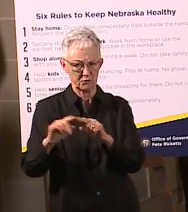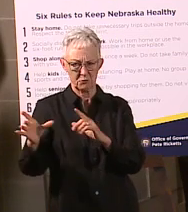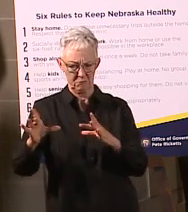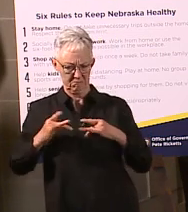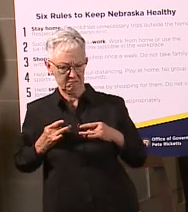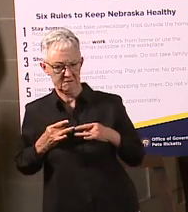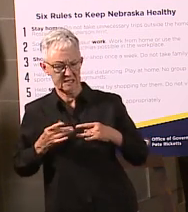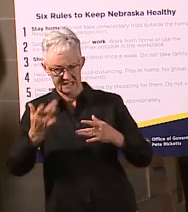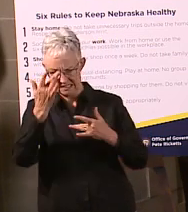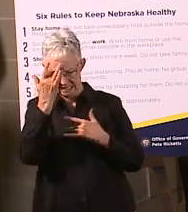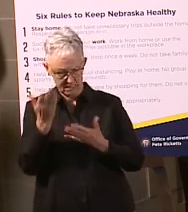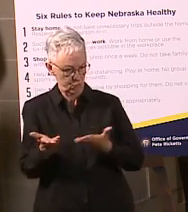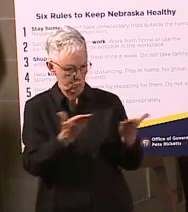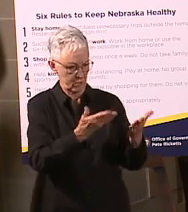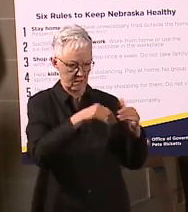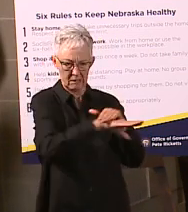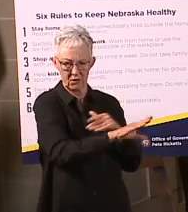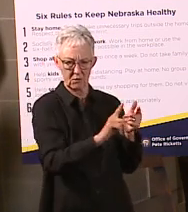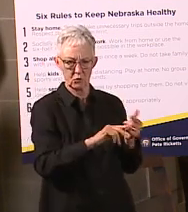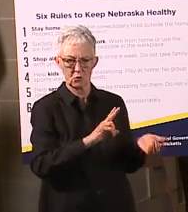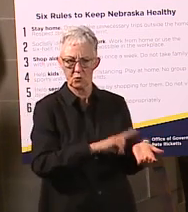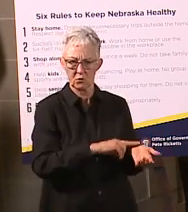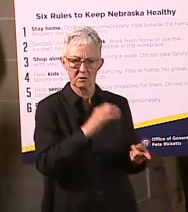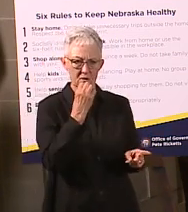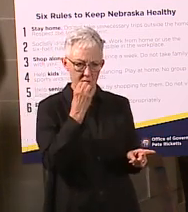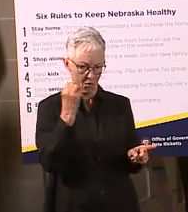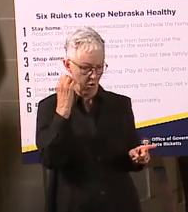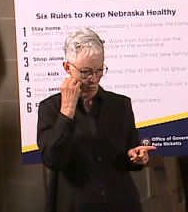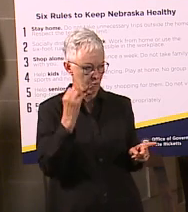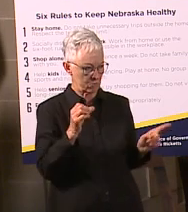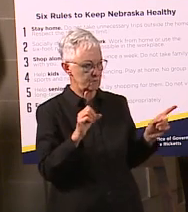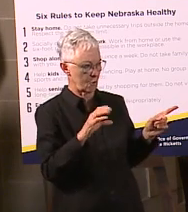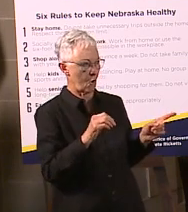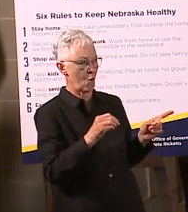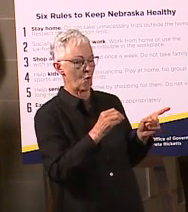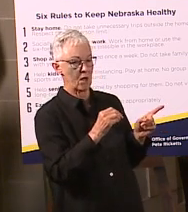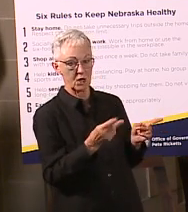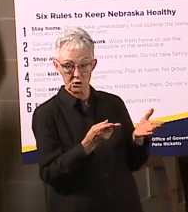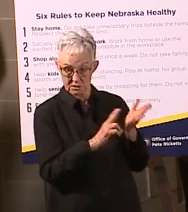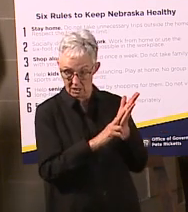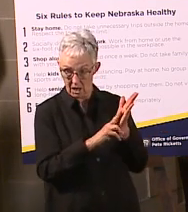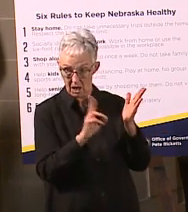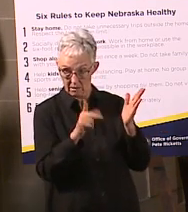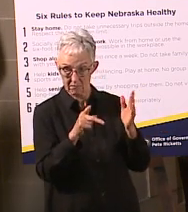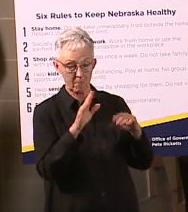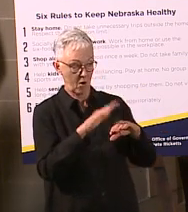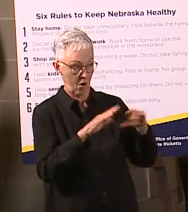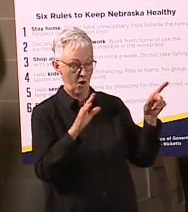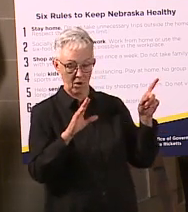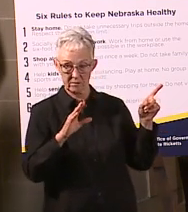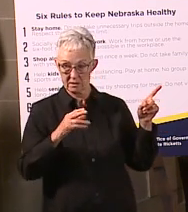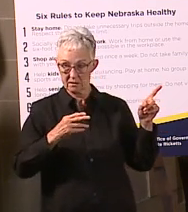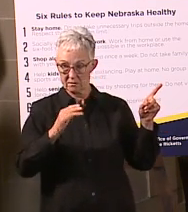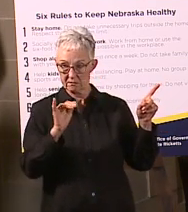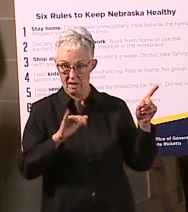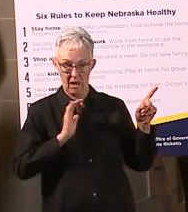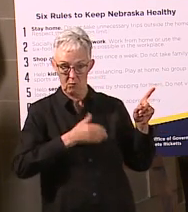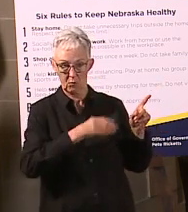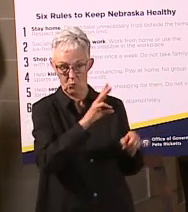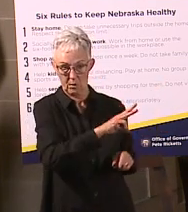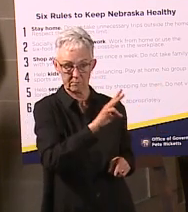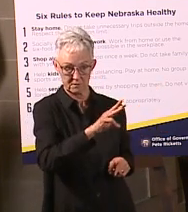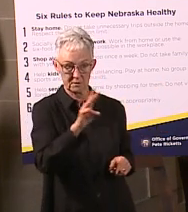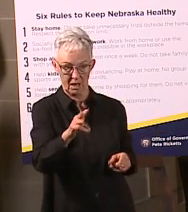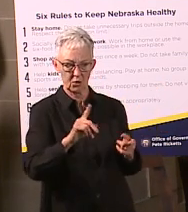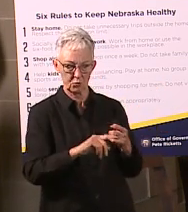again, if you're, you put in that healthcare worker, we've got that feature turned on. So you will get, you can answer, no, you don't have symptoms, healthcare worker, you'll get scheduled to